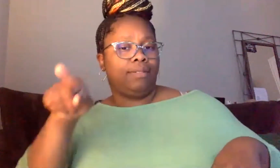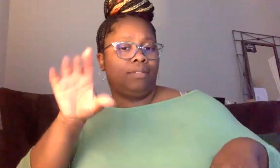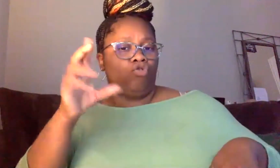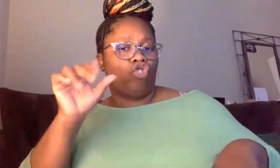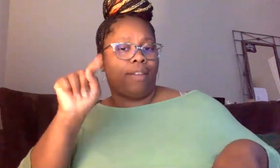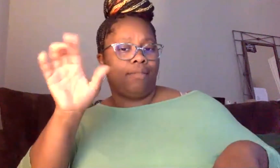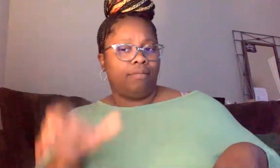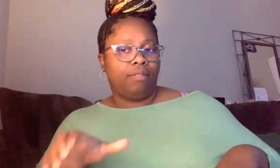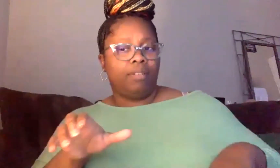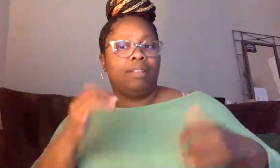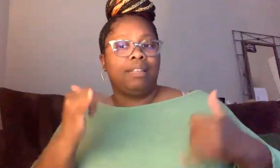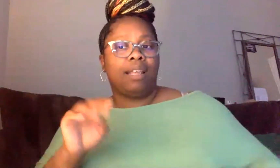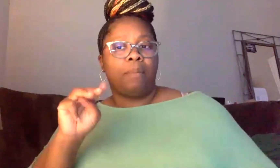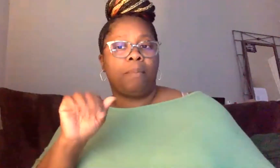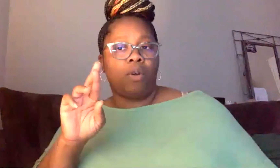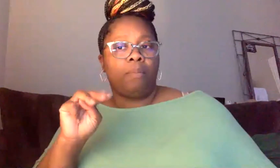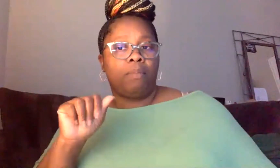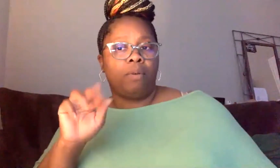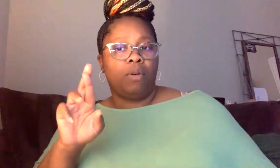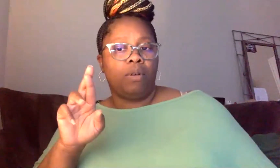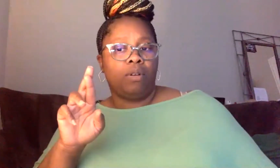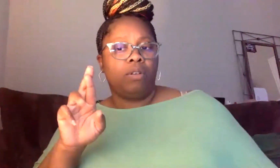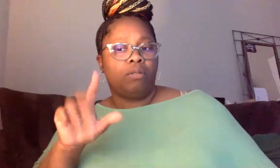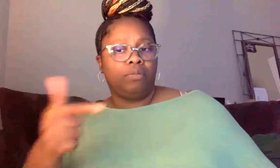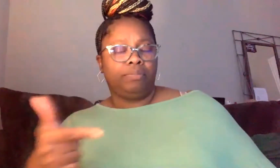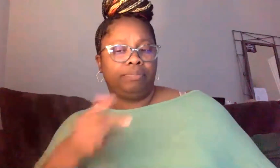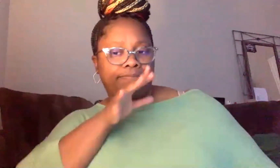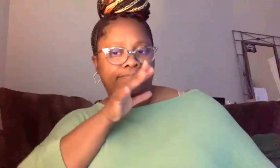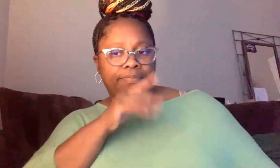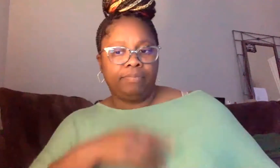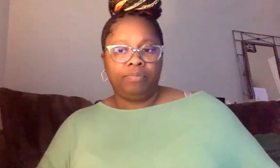from Marmar Zacher. And I'm going to unmute Marmar now. Okay.